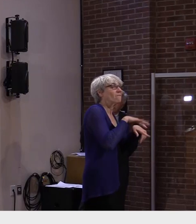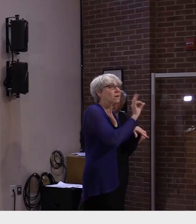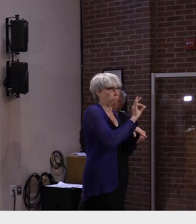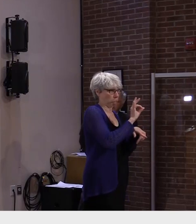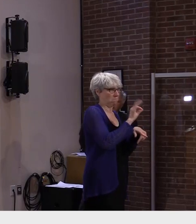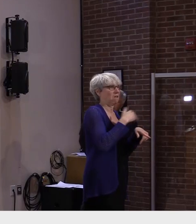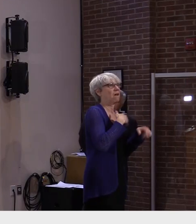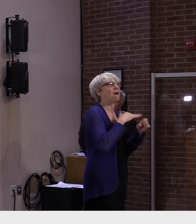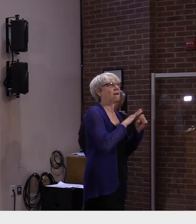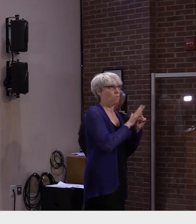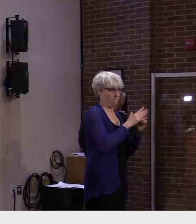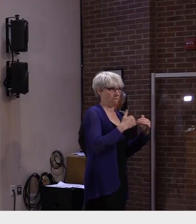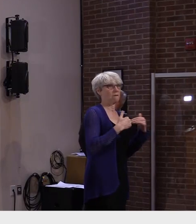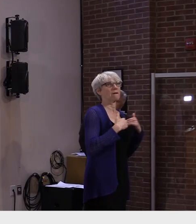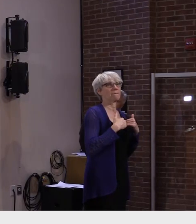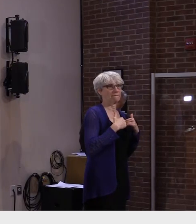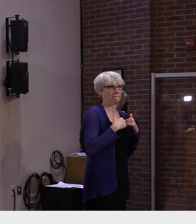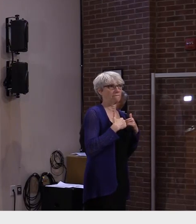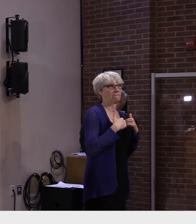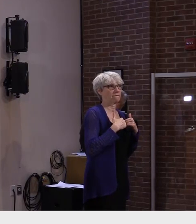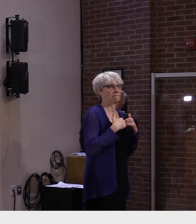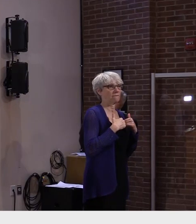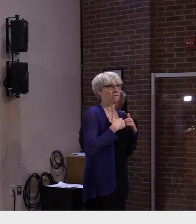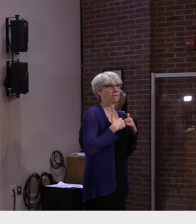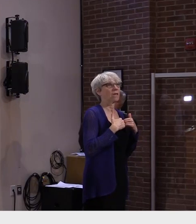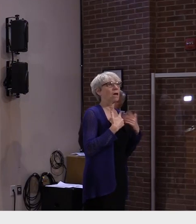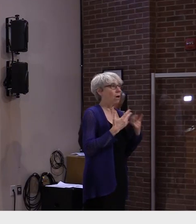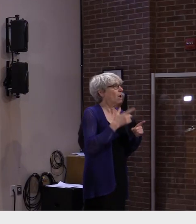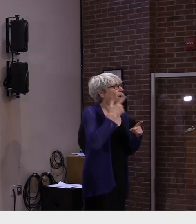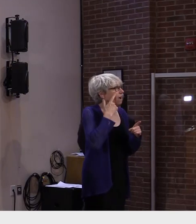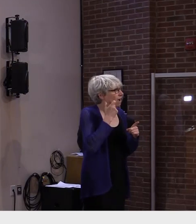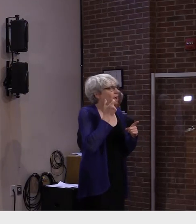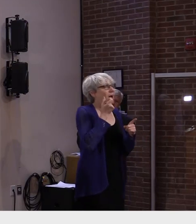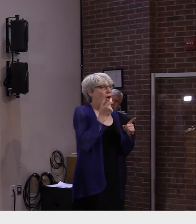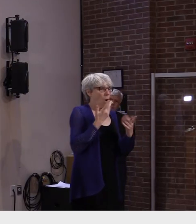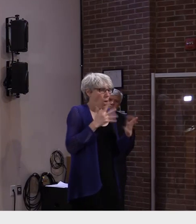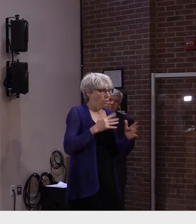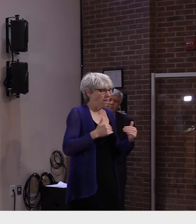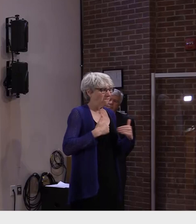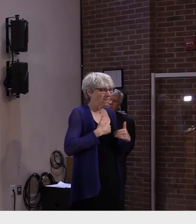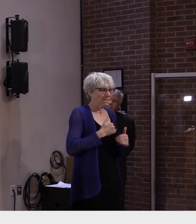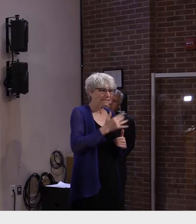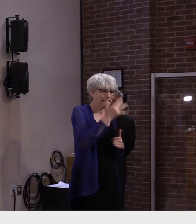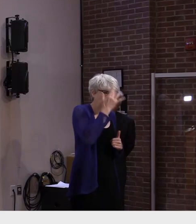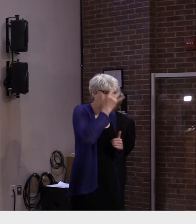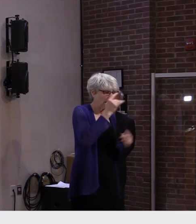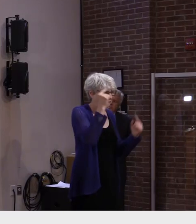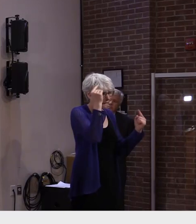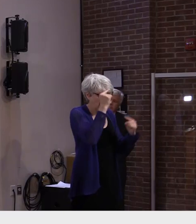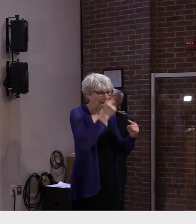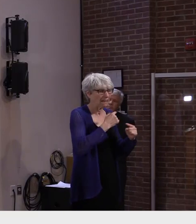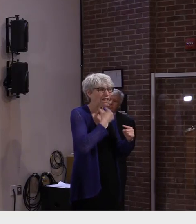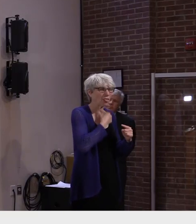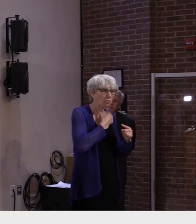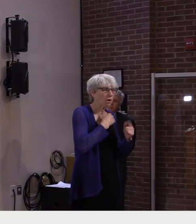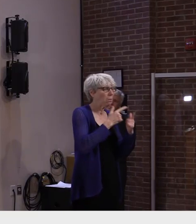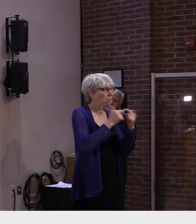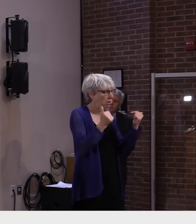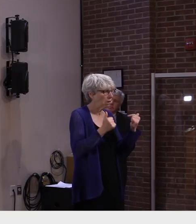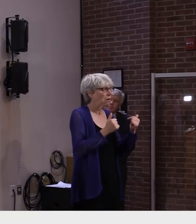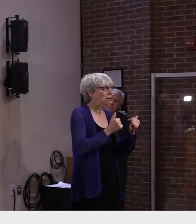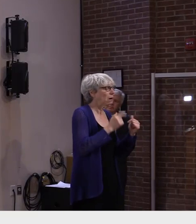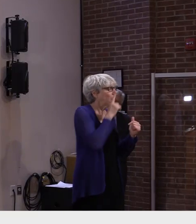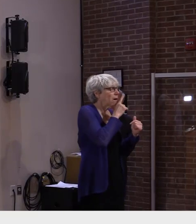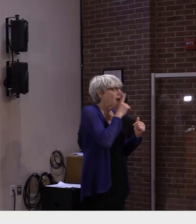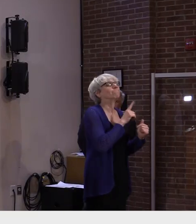did the test because you have symptoms, that's a very reliable home test to do. But if you really were worried about